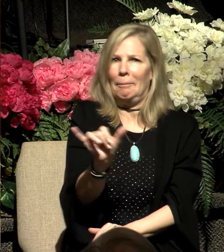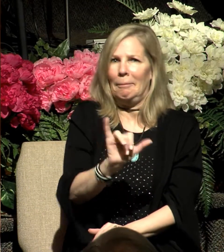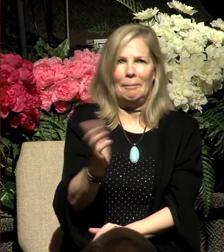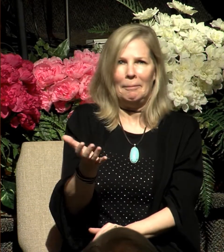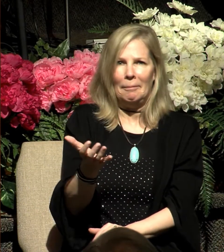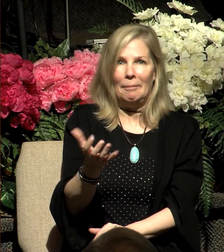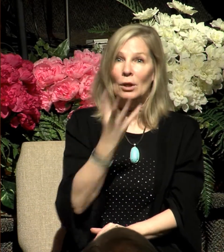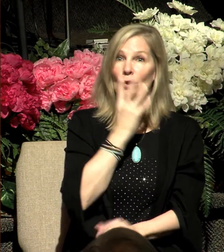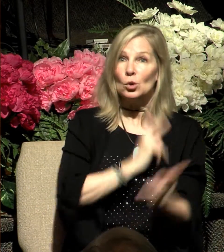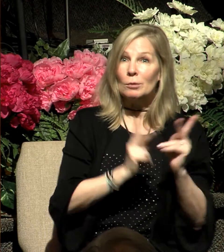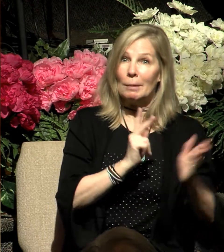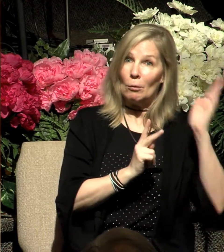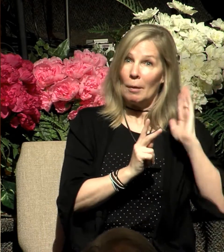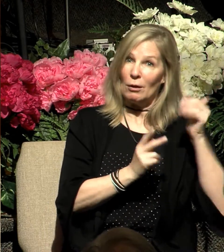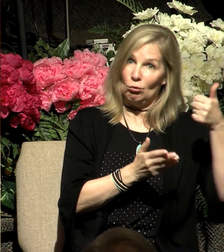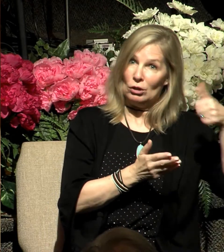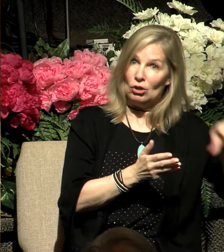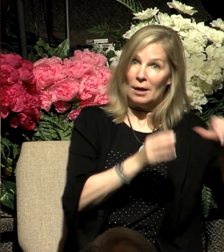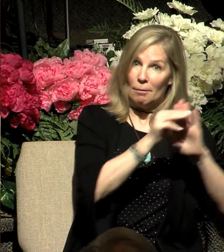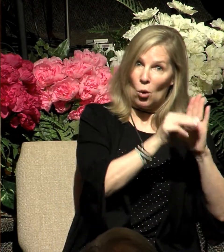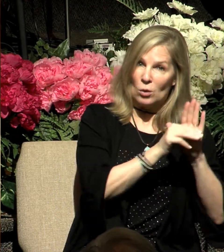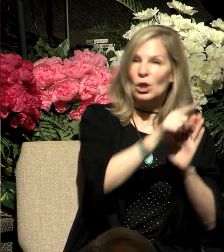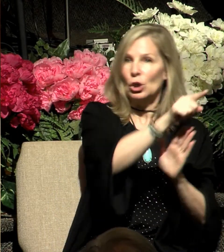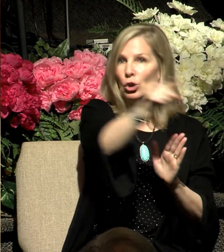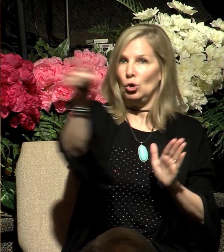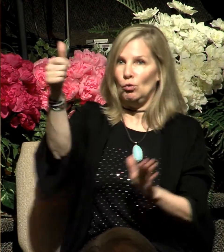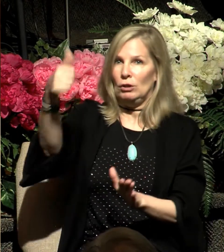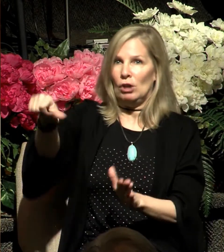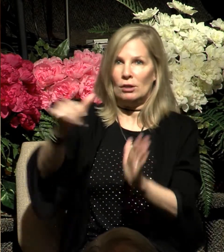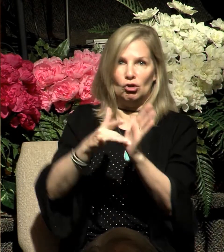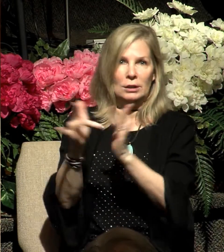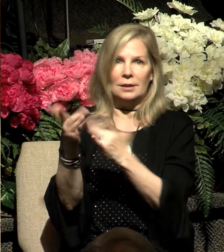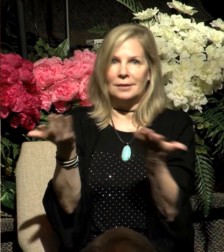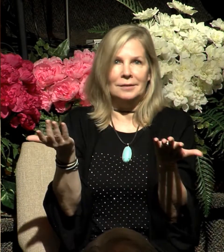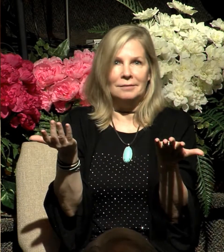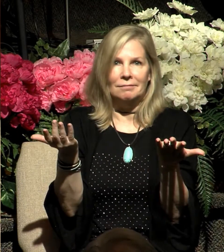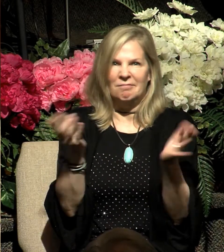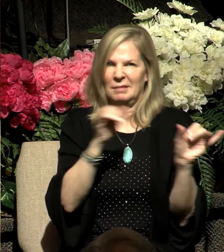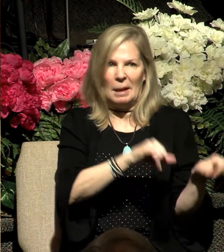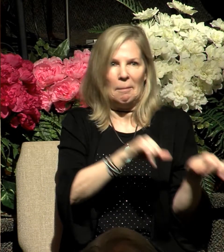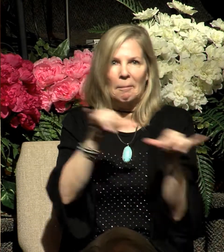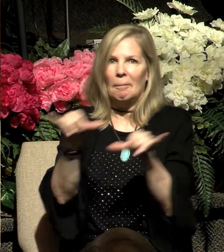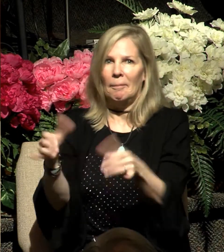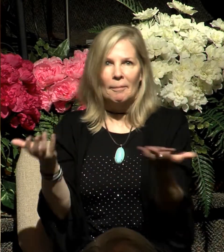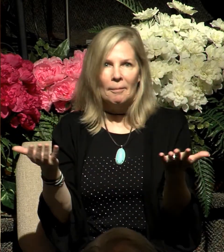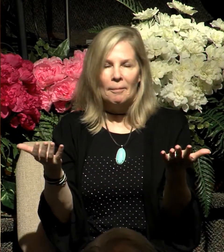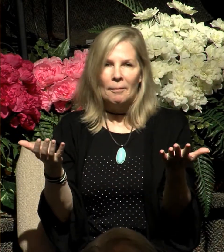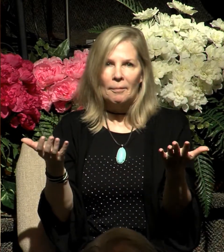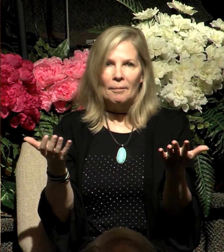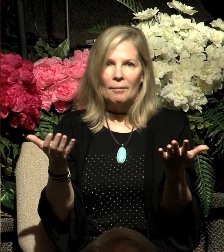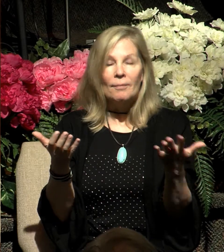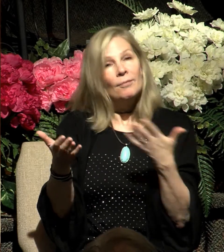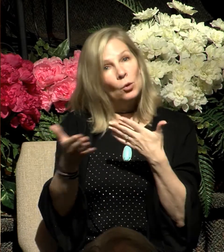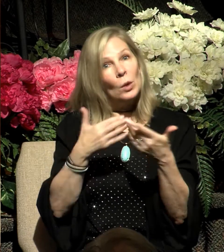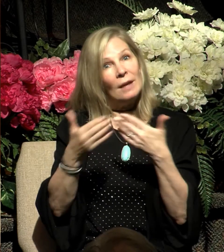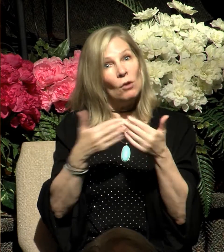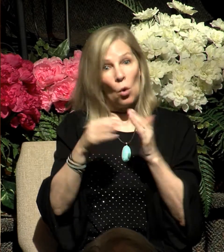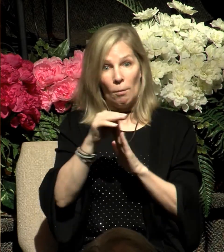rejected Jesus as well. There is a pattern that emerges. See, although Moses thought that the Jewish people would recognize him